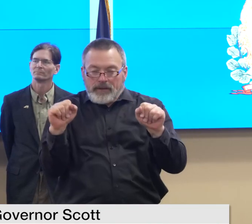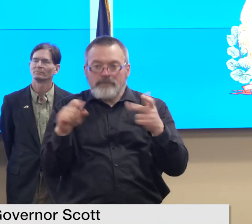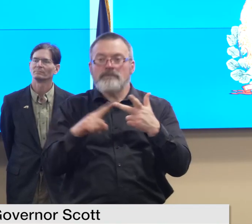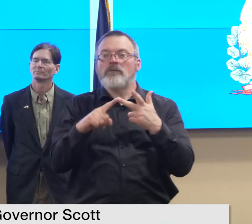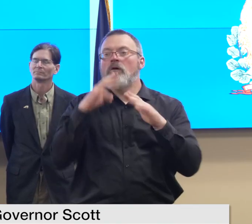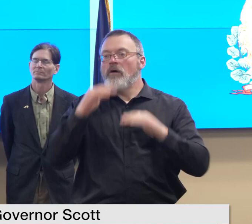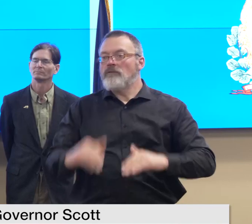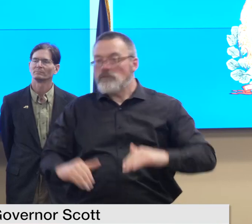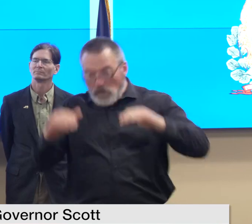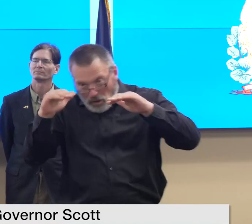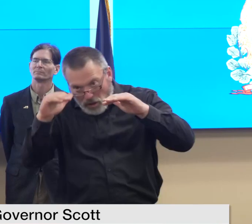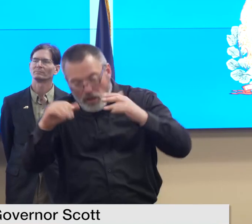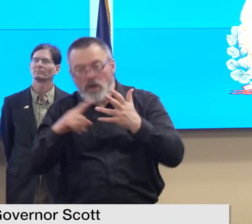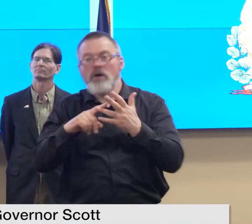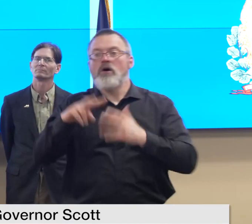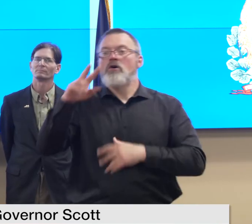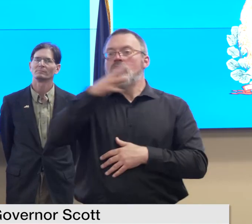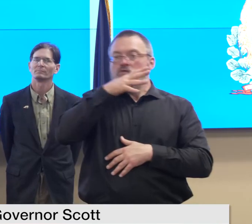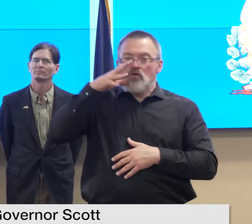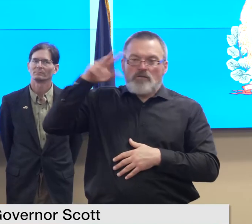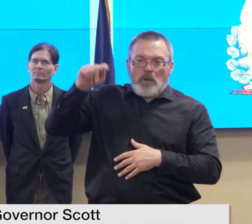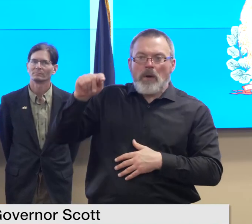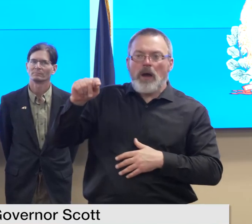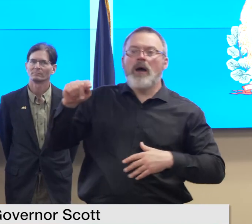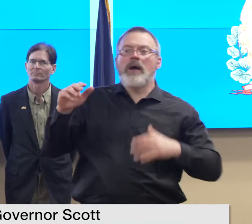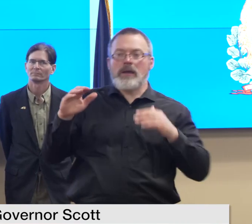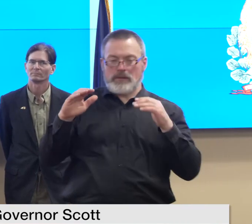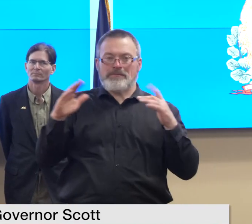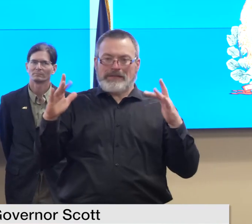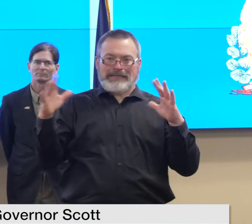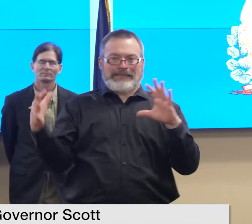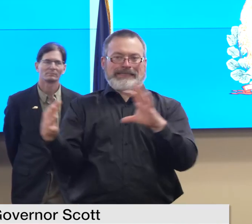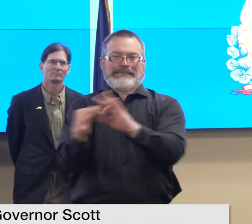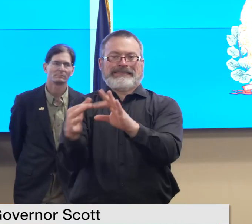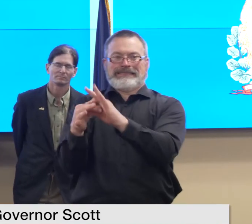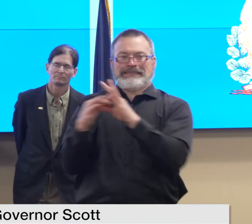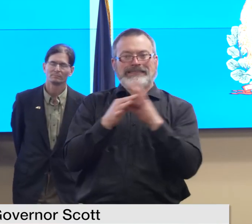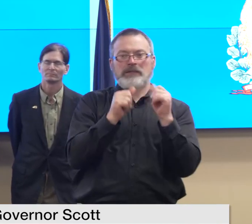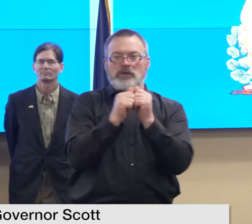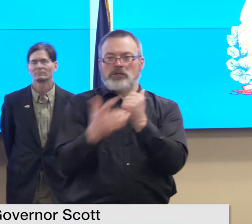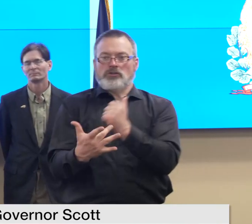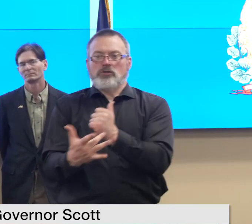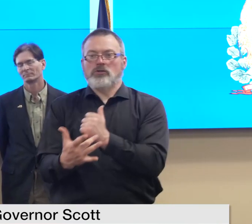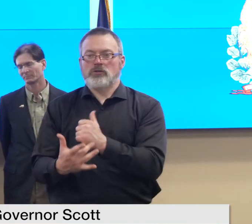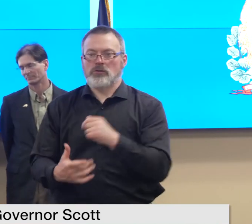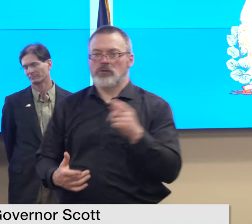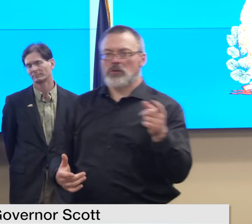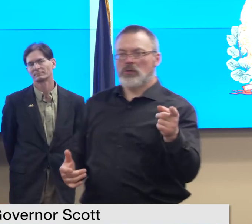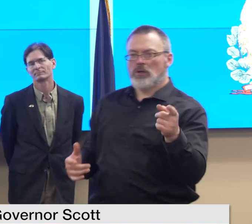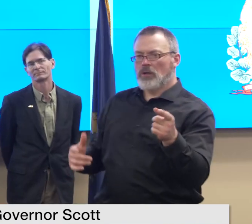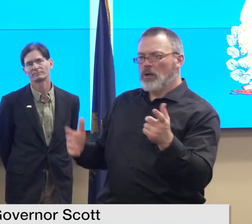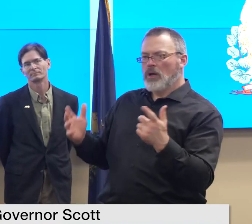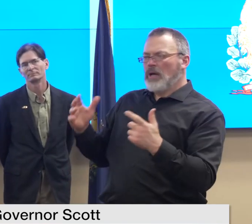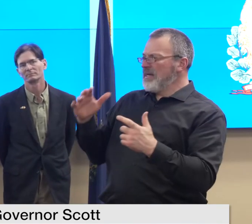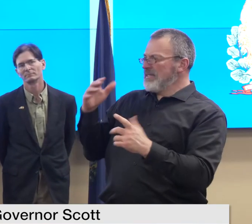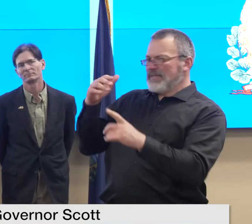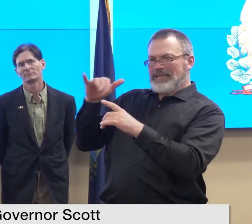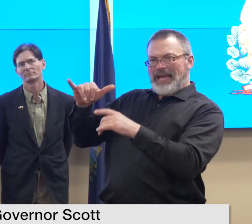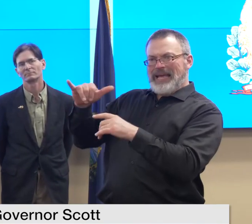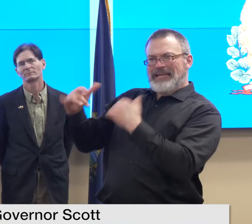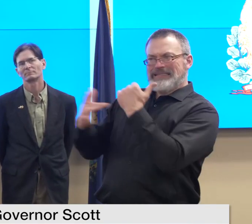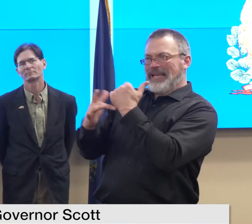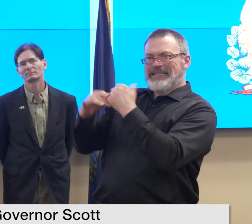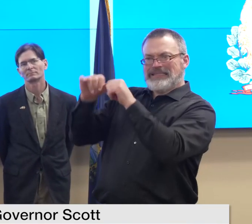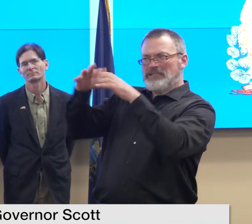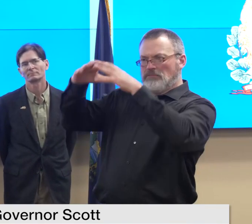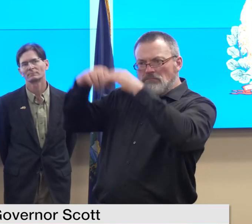terms of how we bring things back online what what systems are like are still impacted the individual departments within